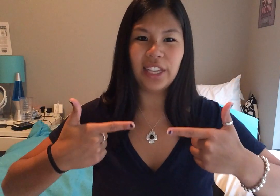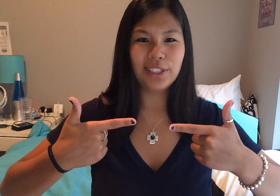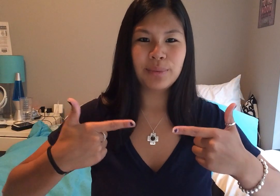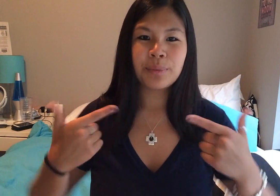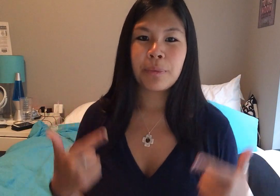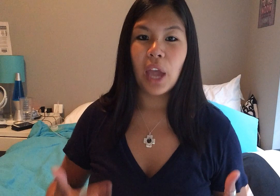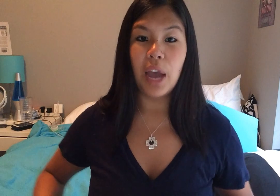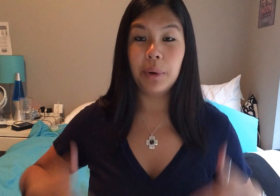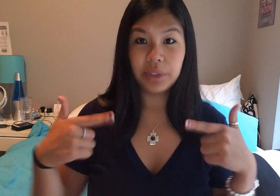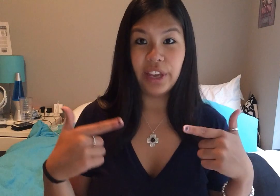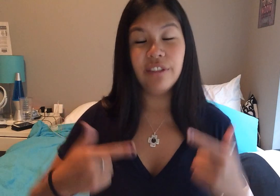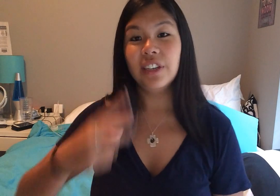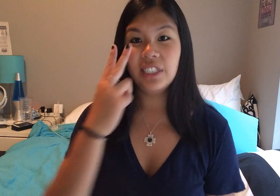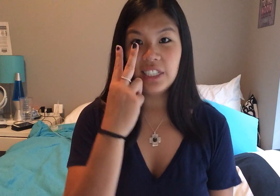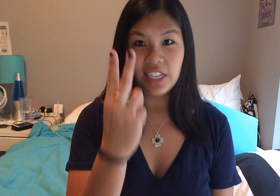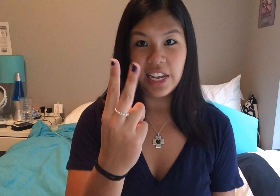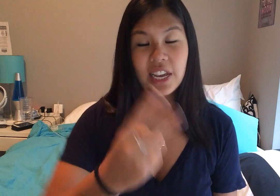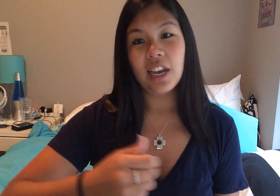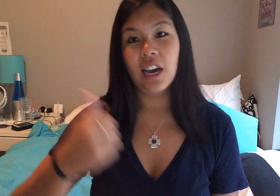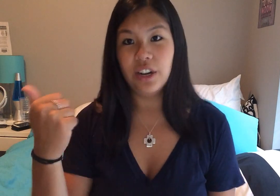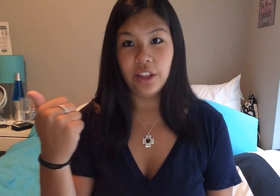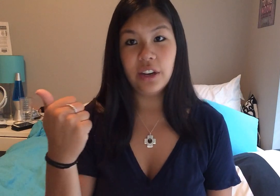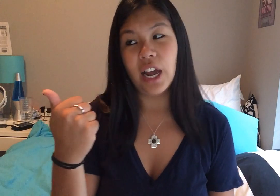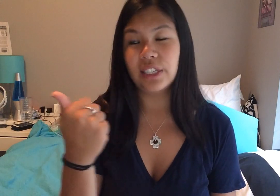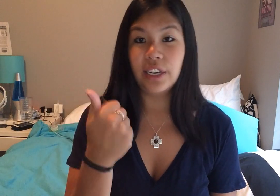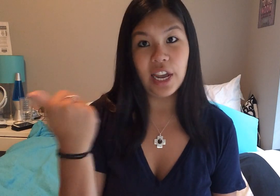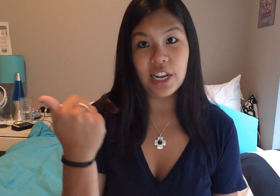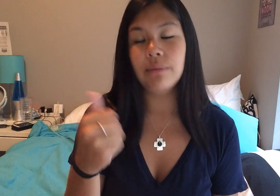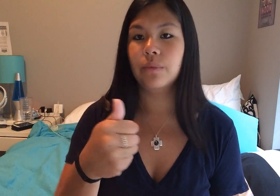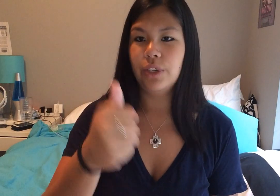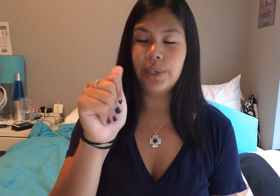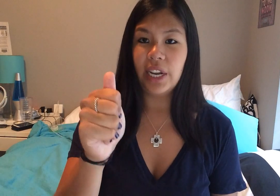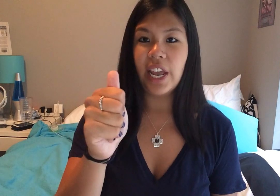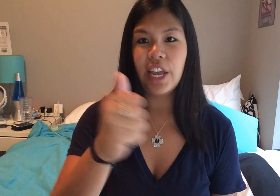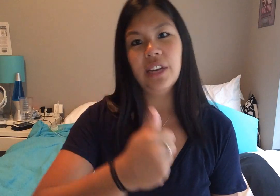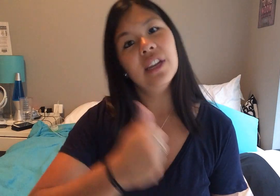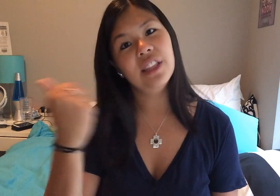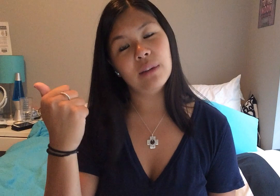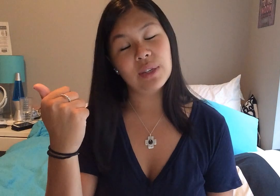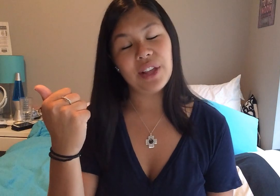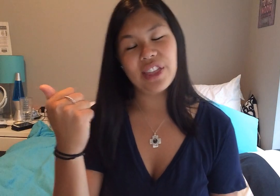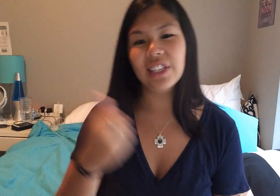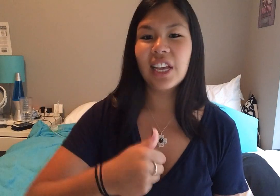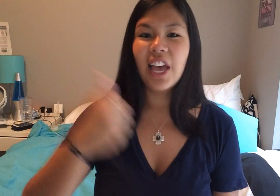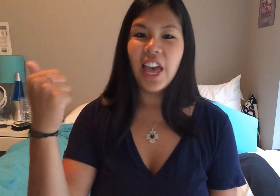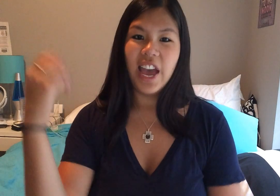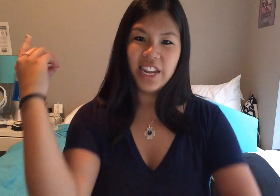this, I won't live to see another, I signed any, where you take an A-hand, and thumb goes out like this, any